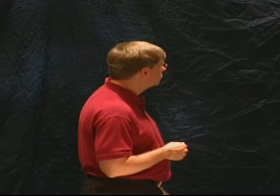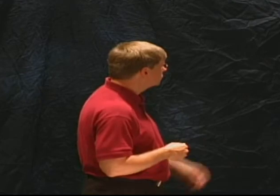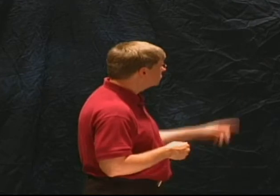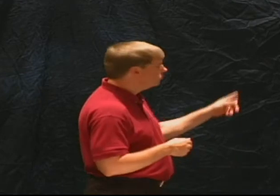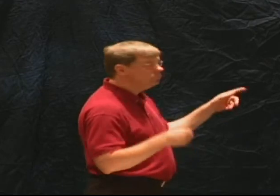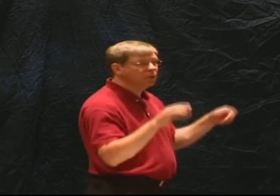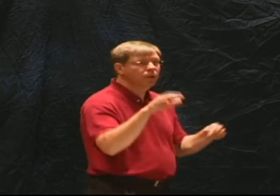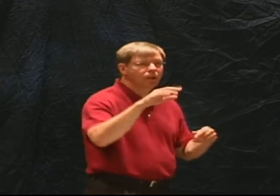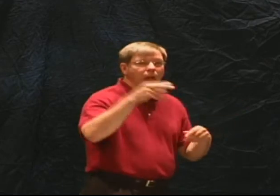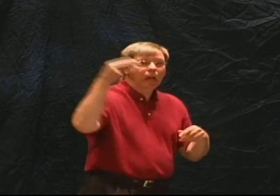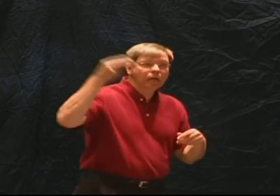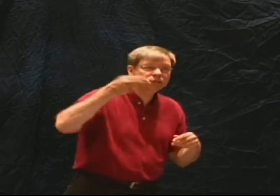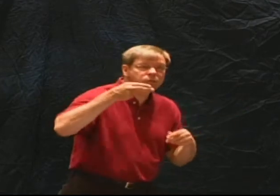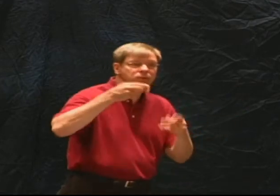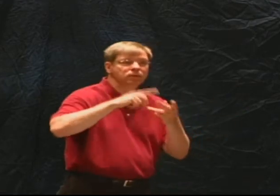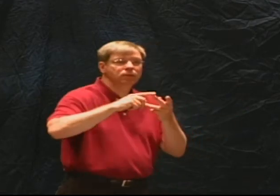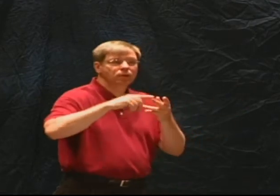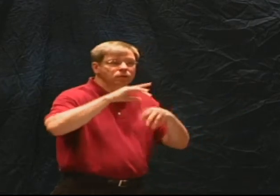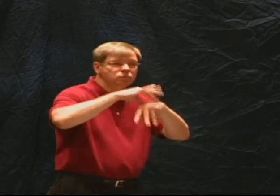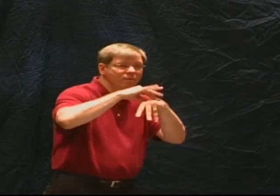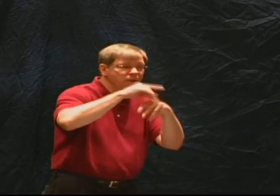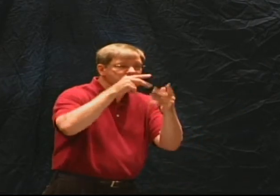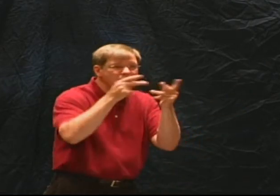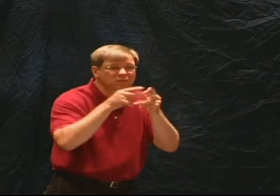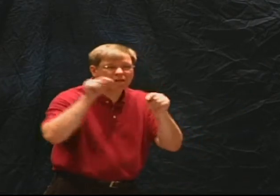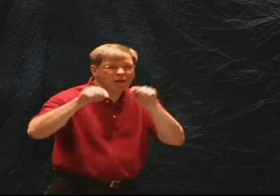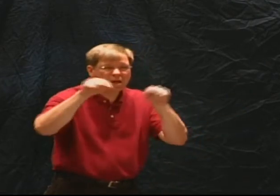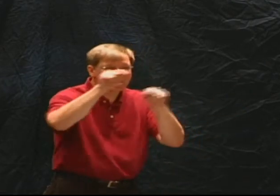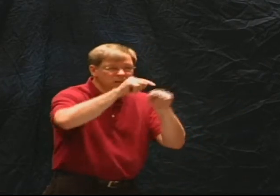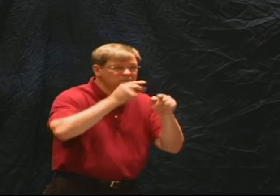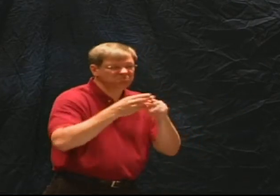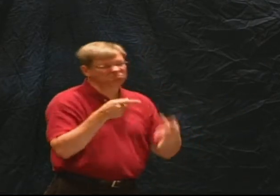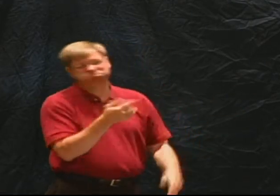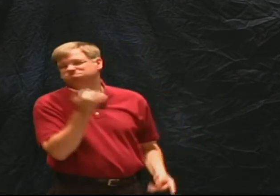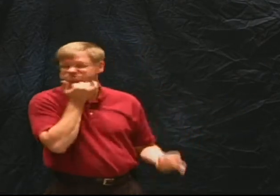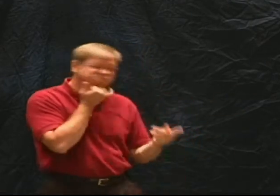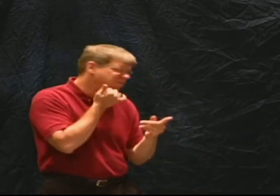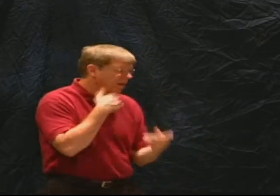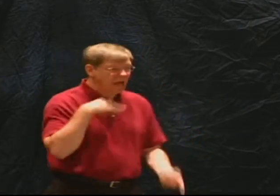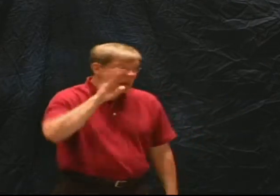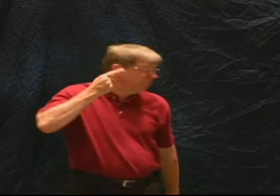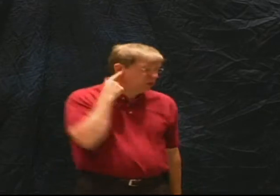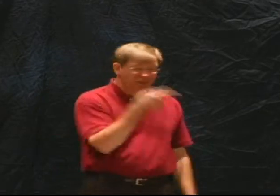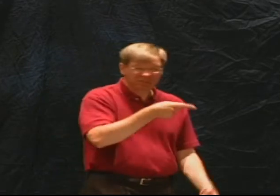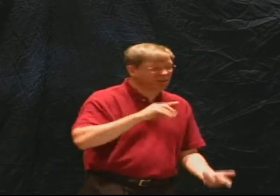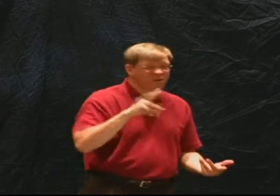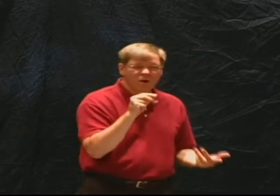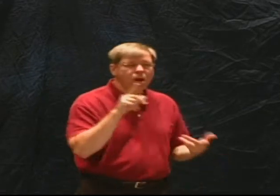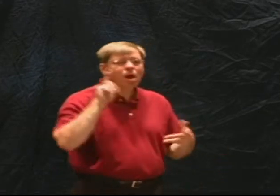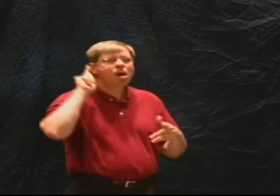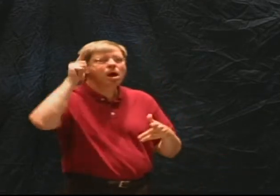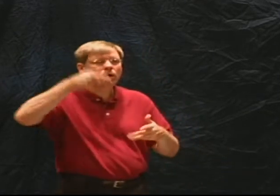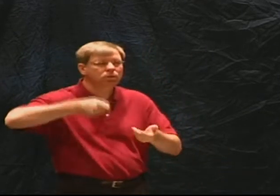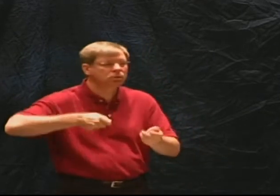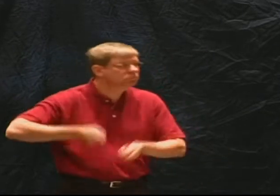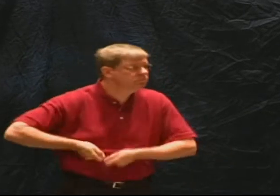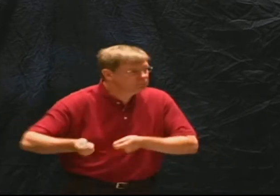people people question the historical and geographical credibility of scripture and yet all archeological findings